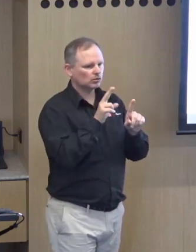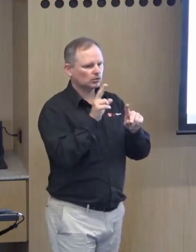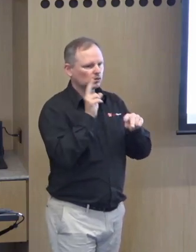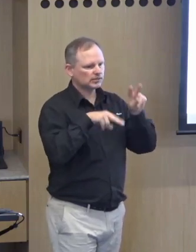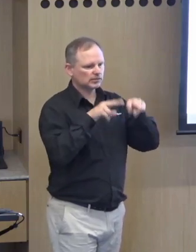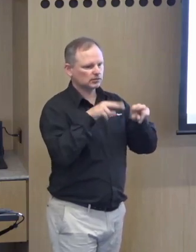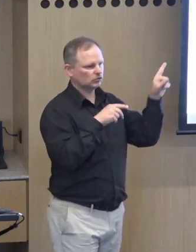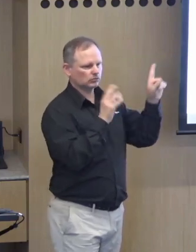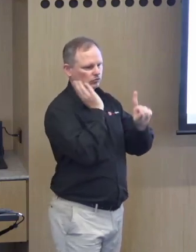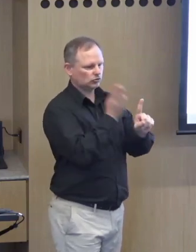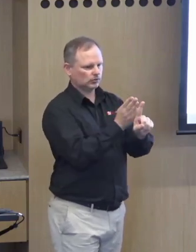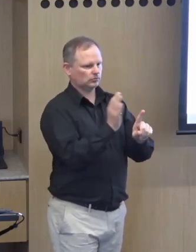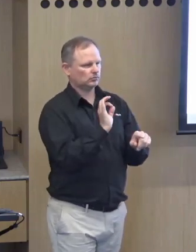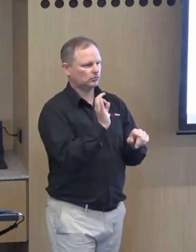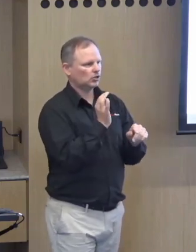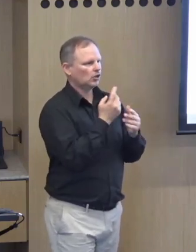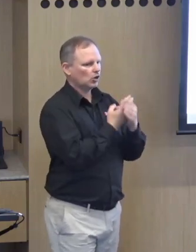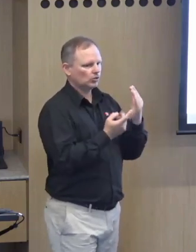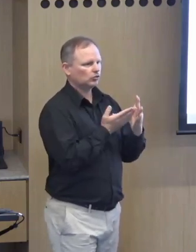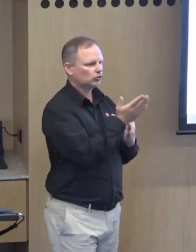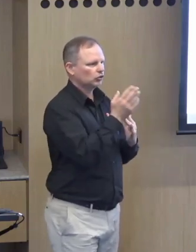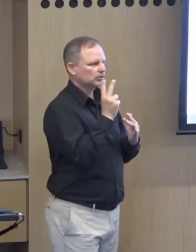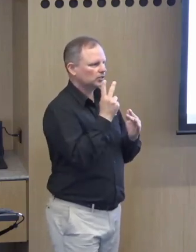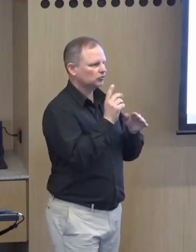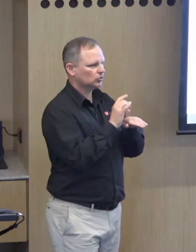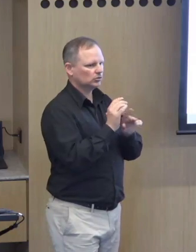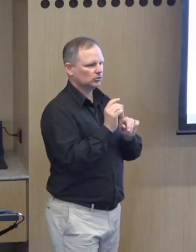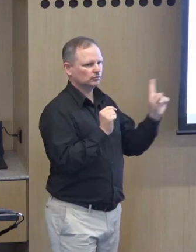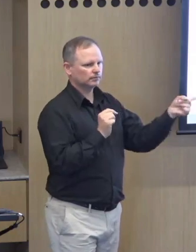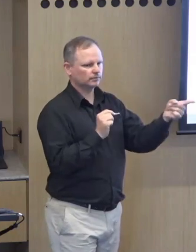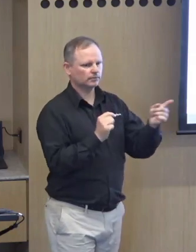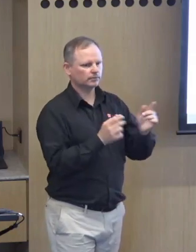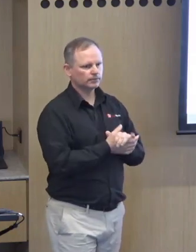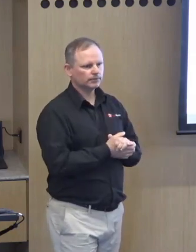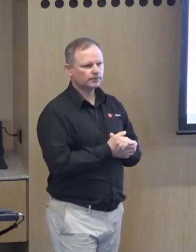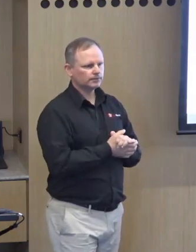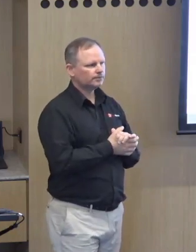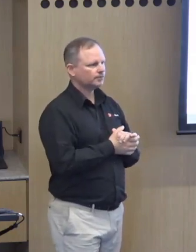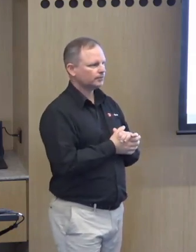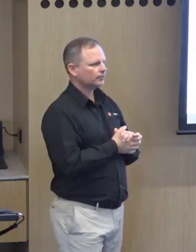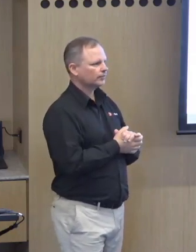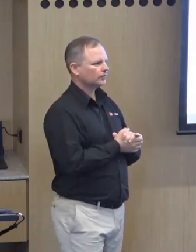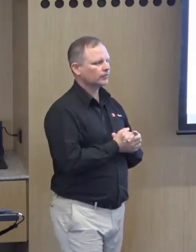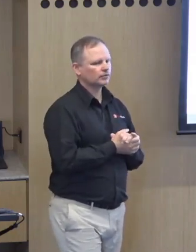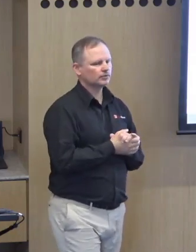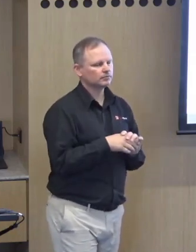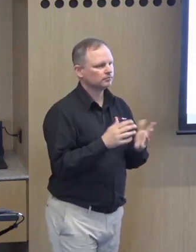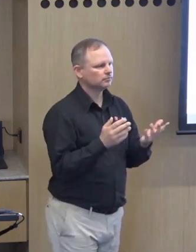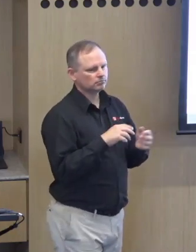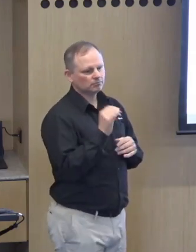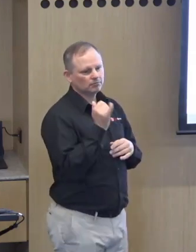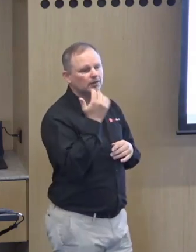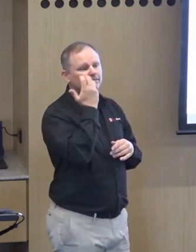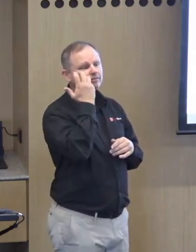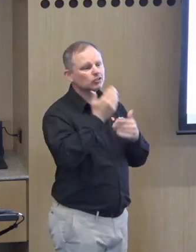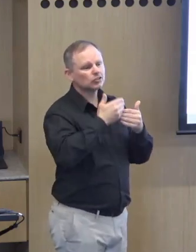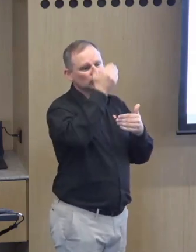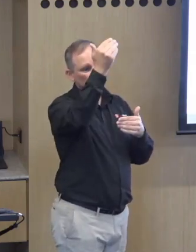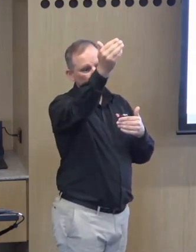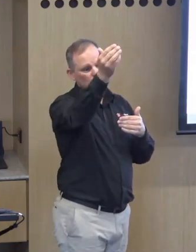now a lot of these a lot of these services don't provide directly provide medical diagnoses or medications but it's um perhaps in